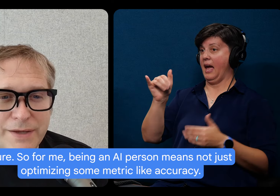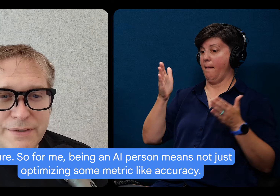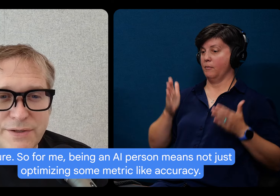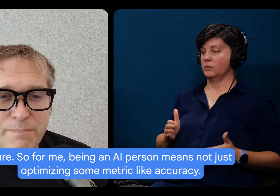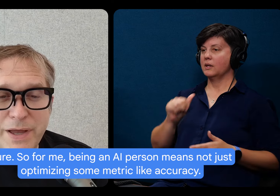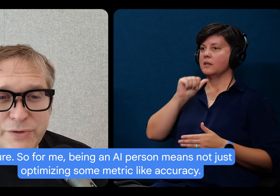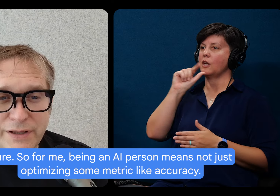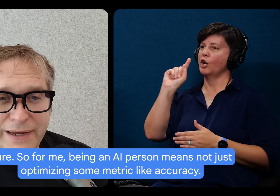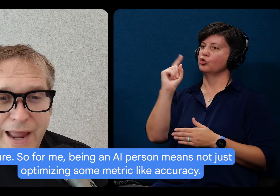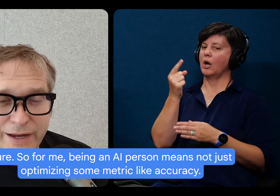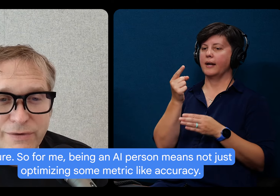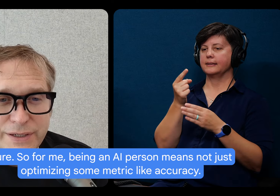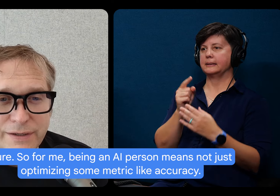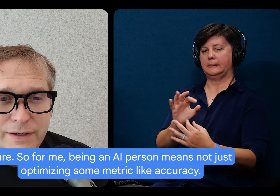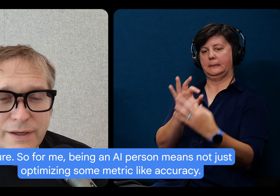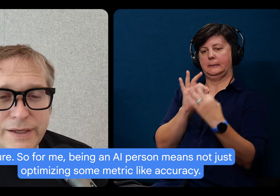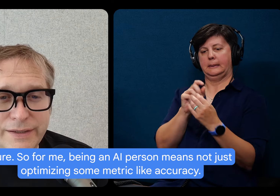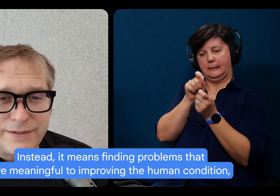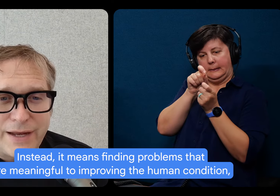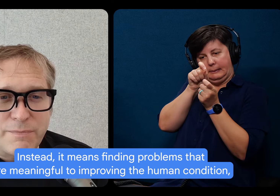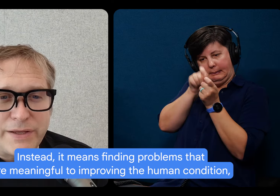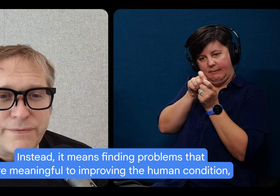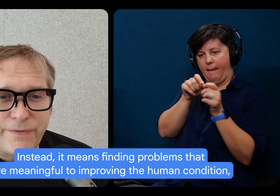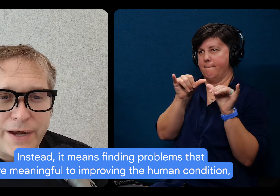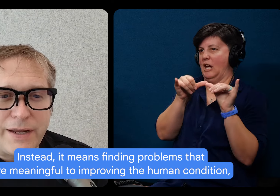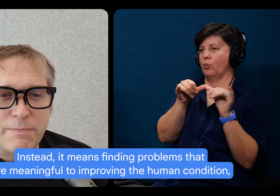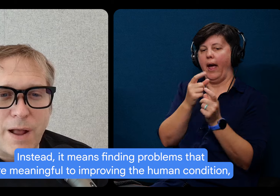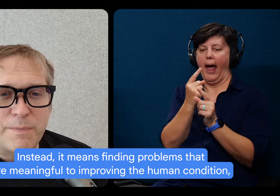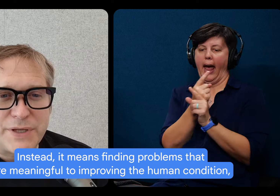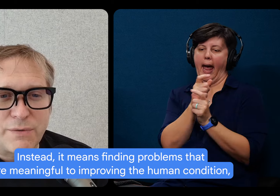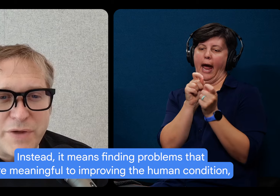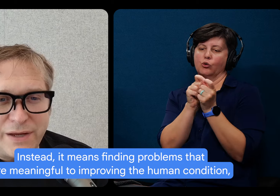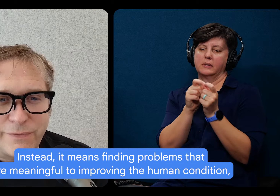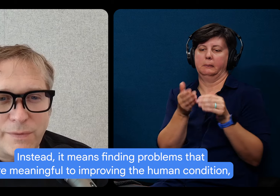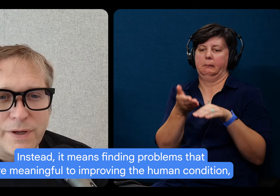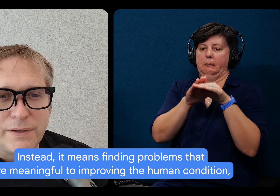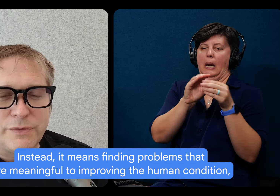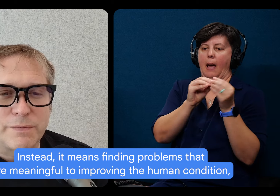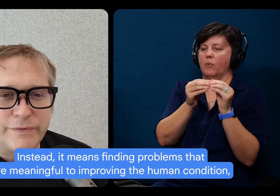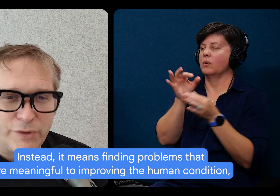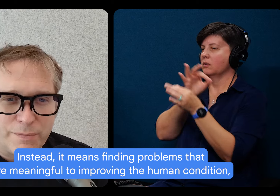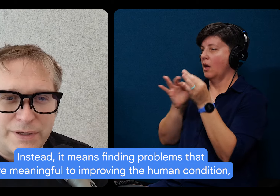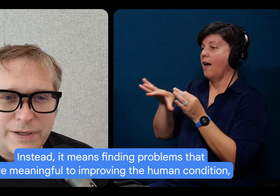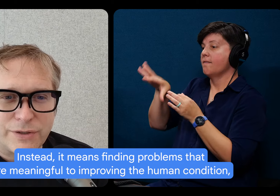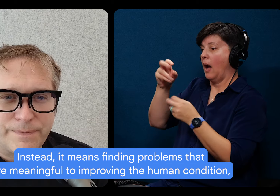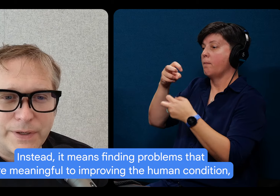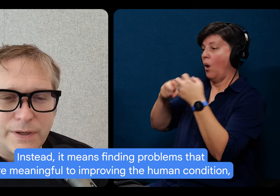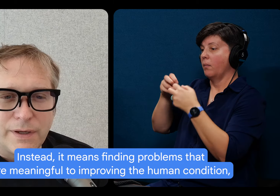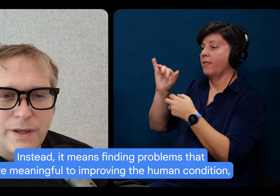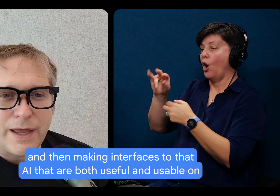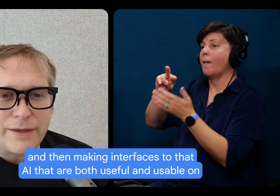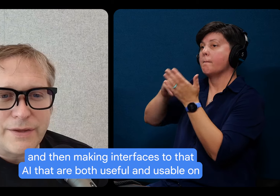optimizing some metric like accuracy. Instead, it means finding problems that are meaningful to improving the human condition